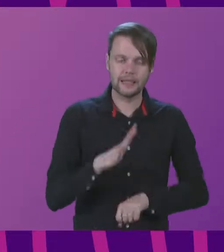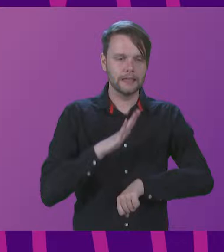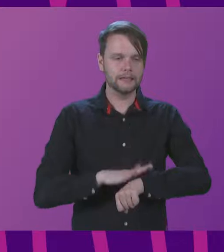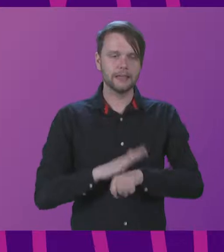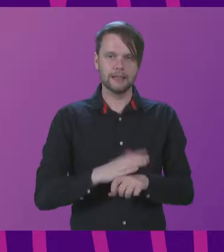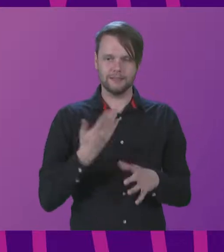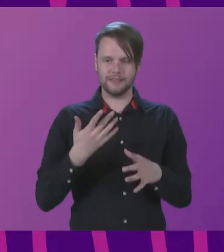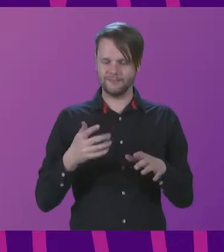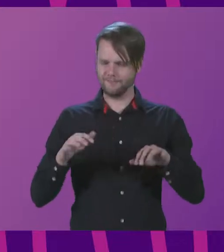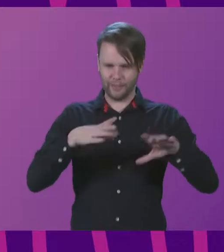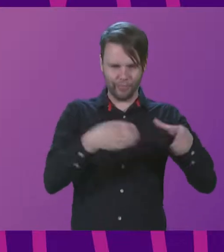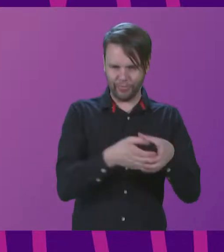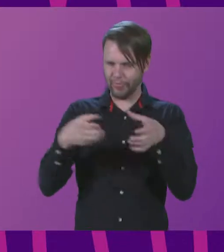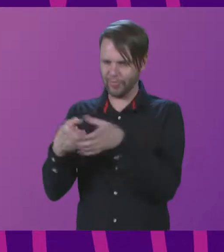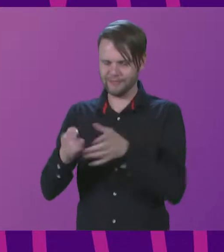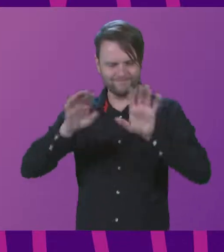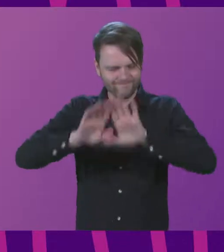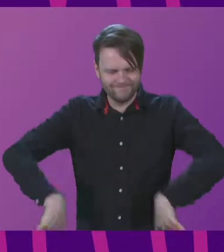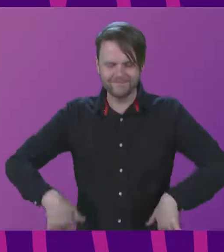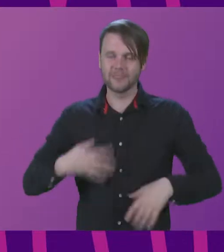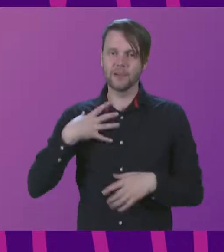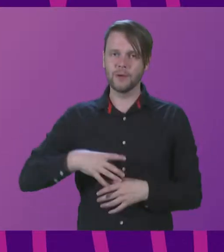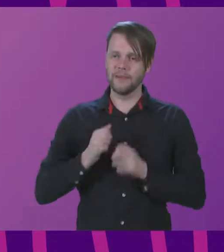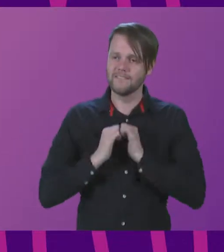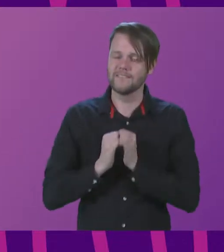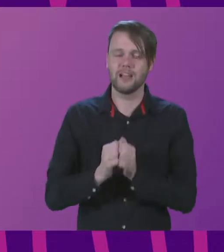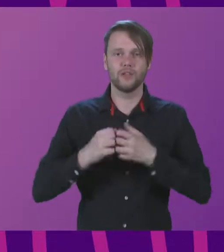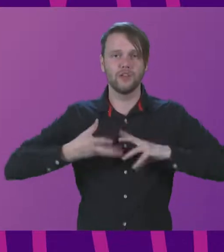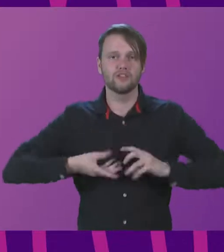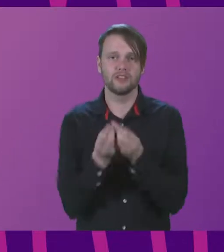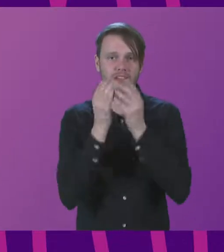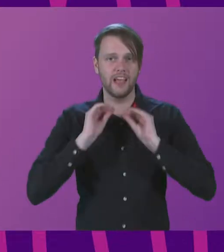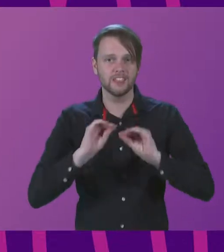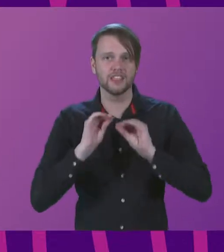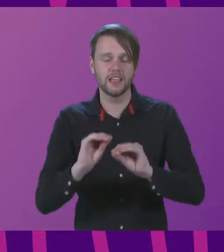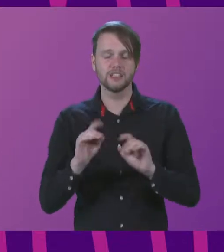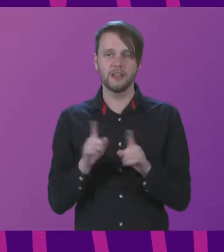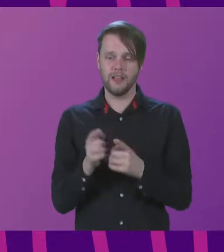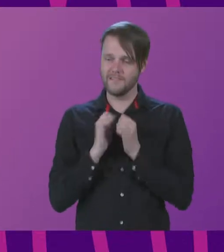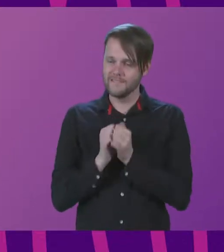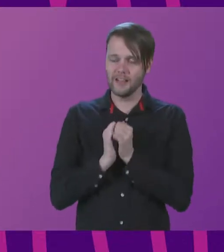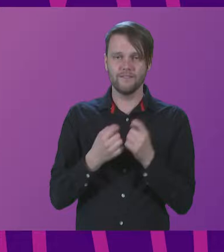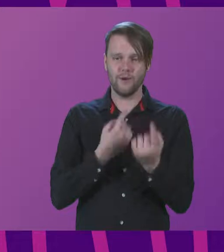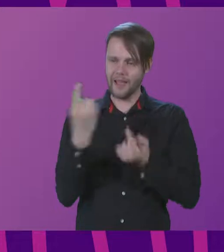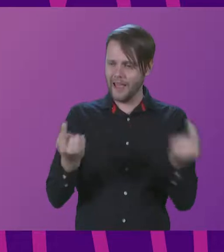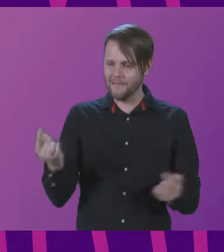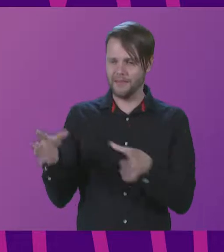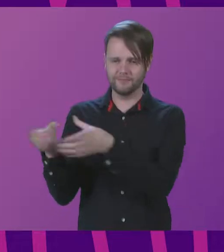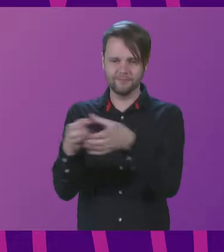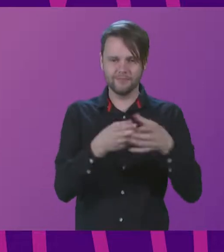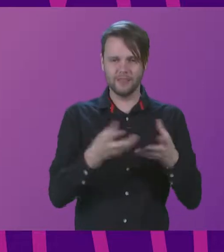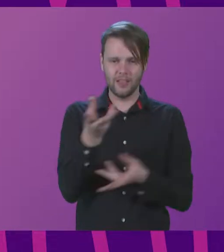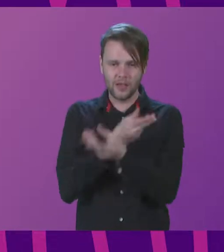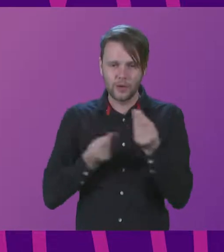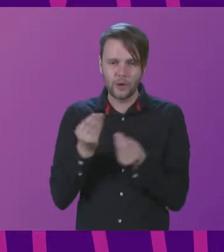break down the silos and see that we value a creative education and the value that it brings to every sector of the economy